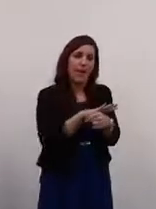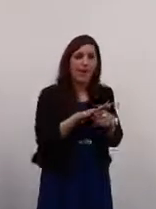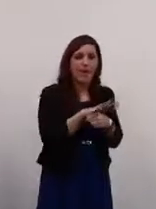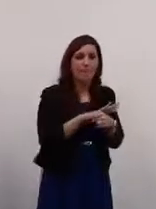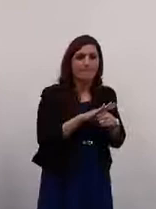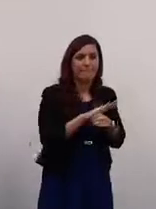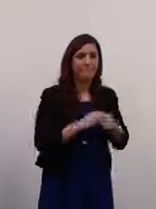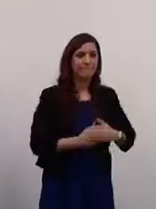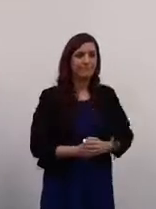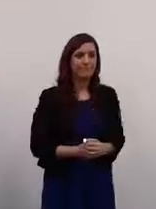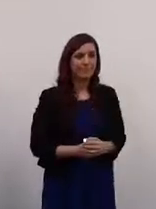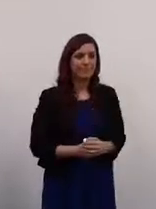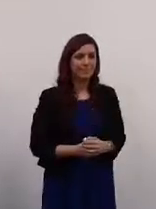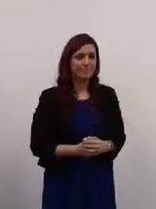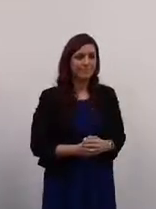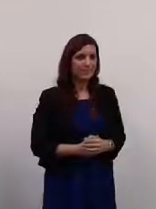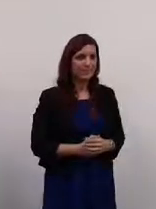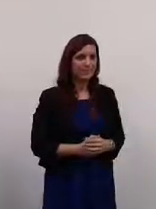area.